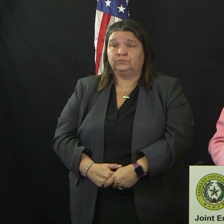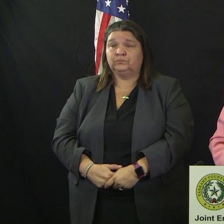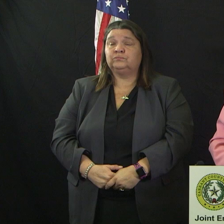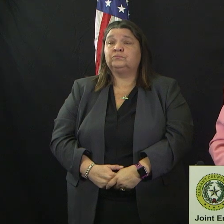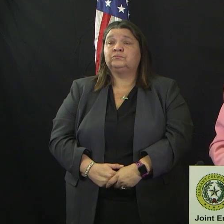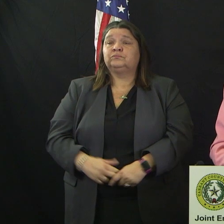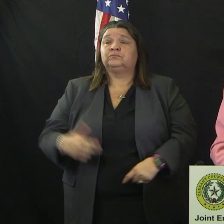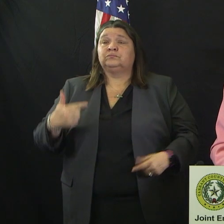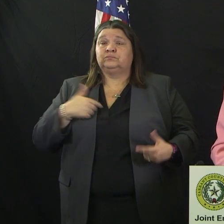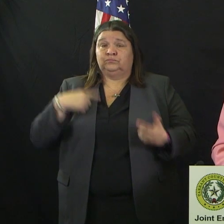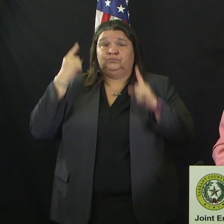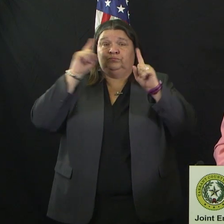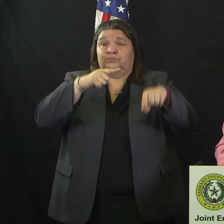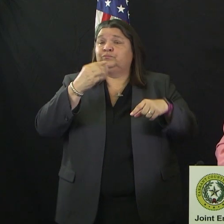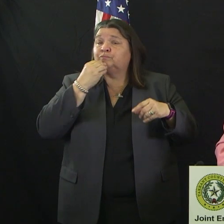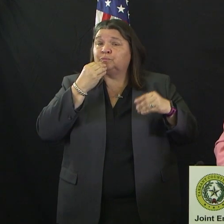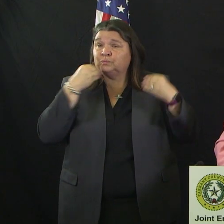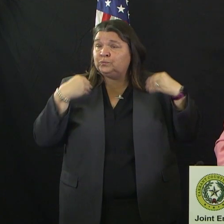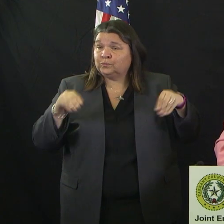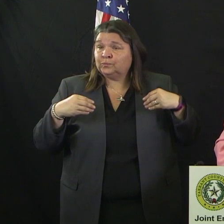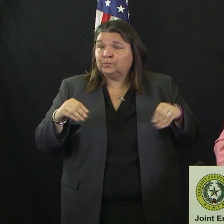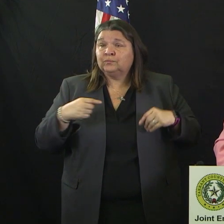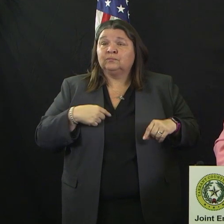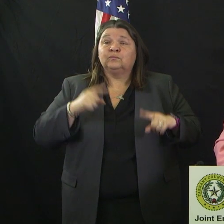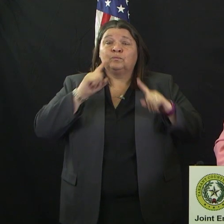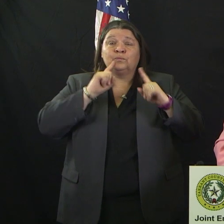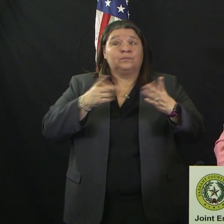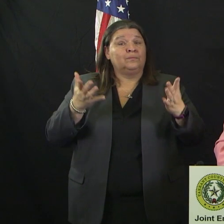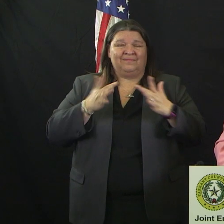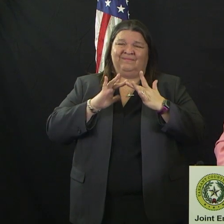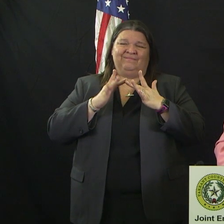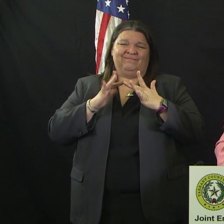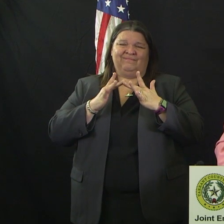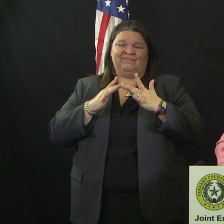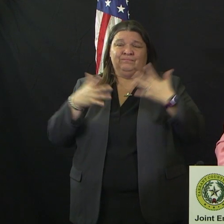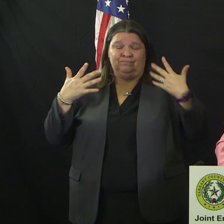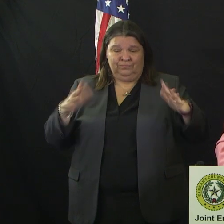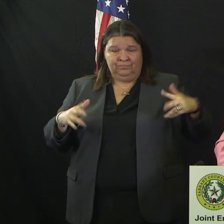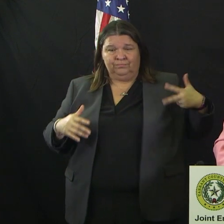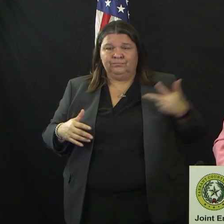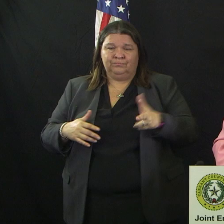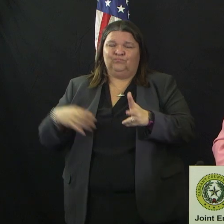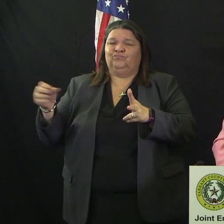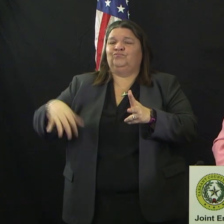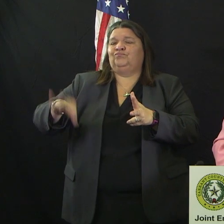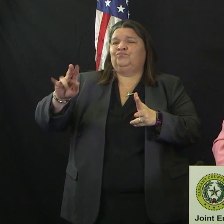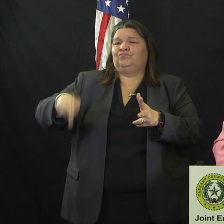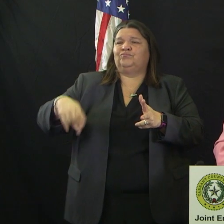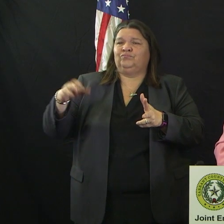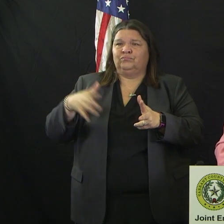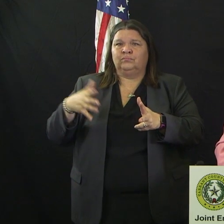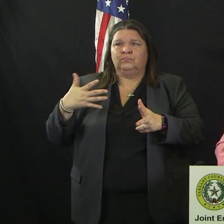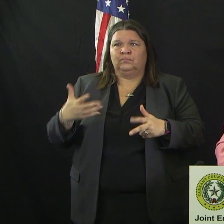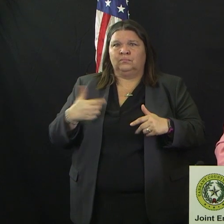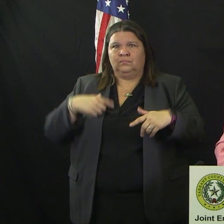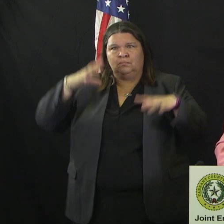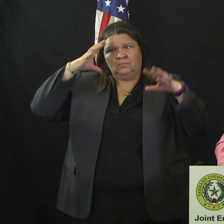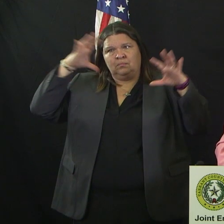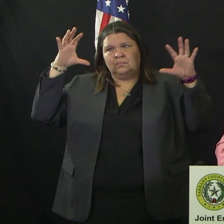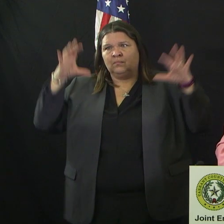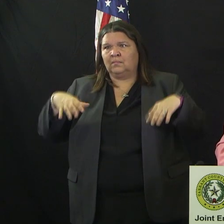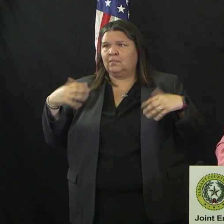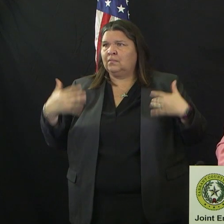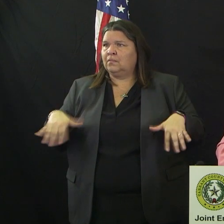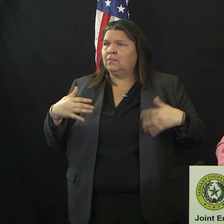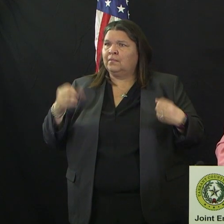doing pickup. I ordered my groceries online and picked them up today, but I was shocked at the number of people who were going in and out with just one or two